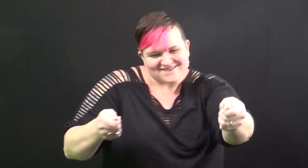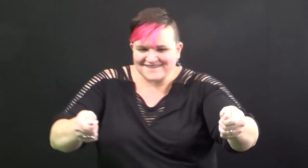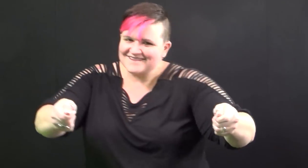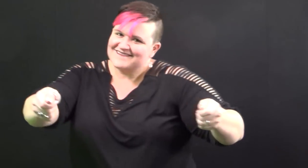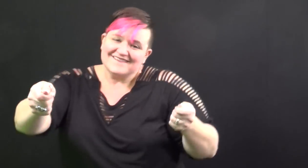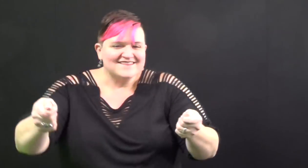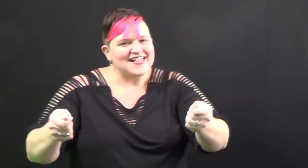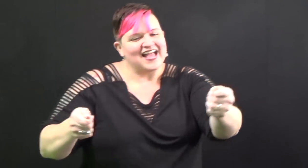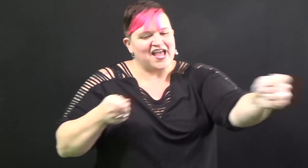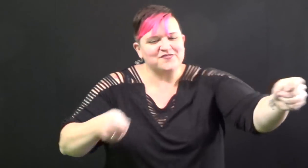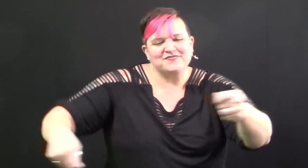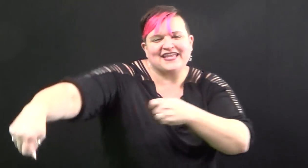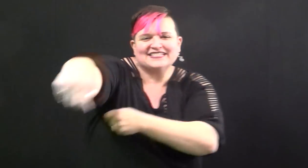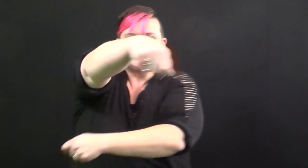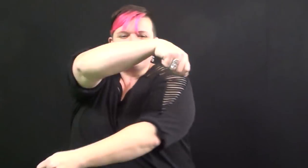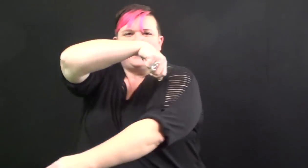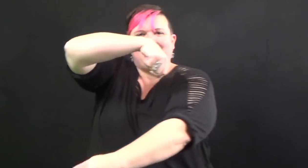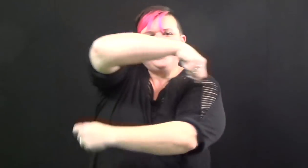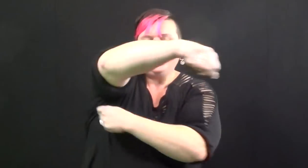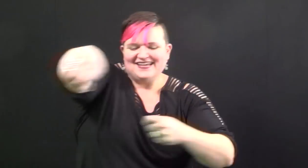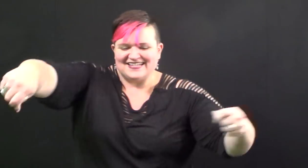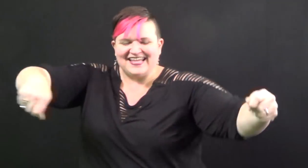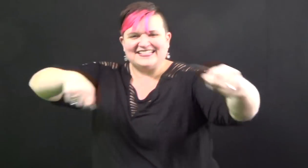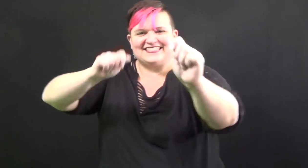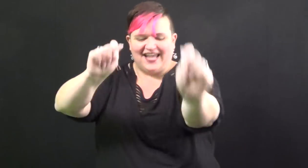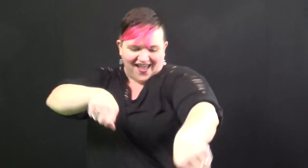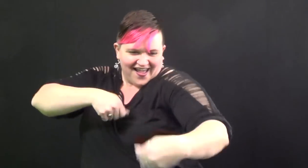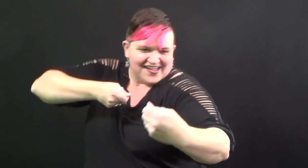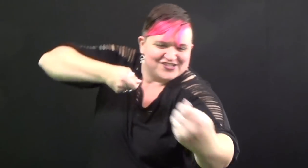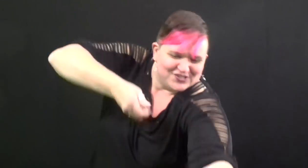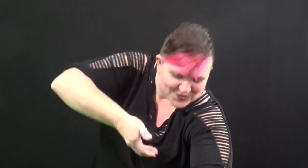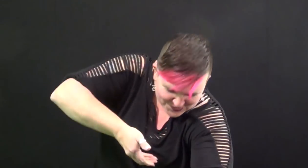Let me stand beside you.